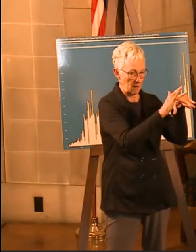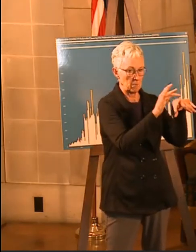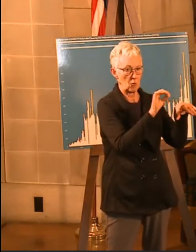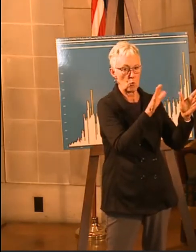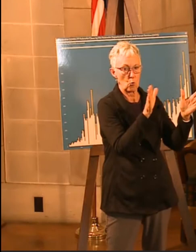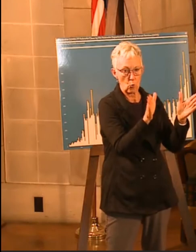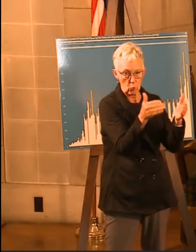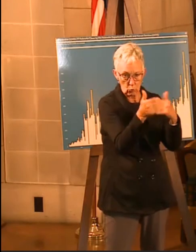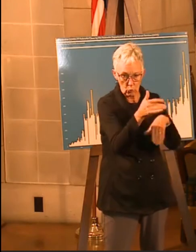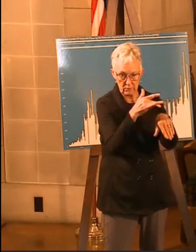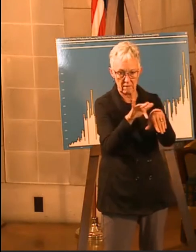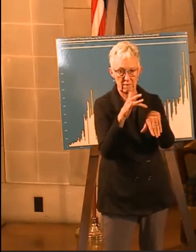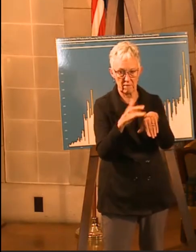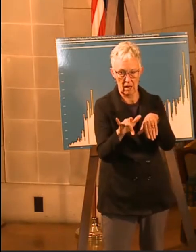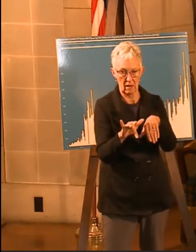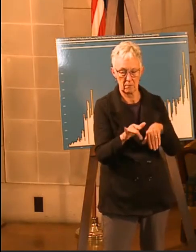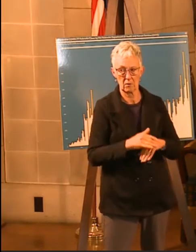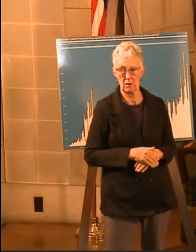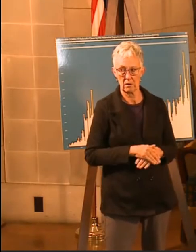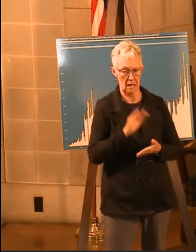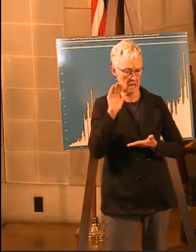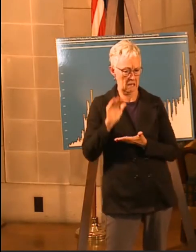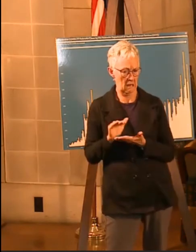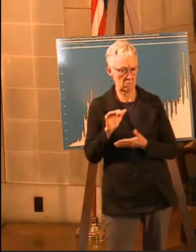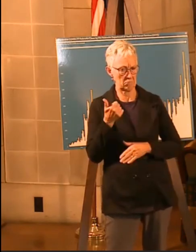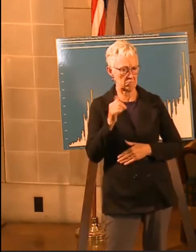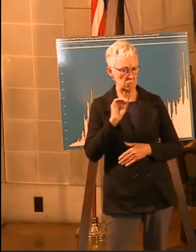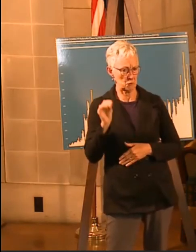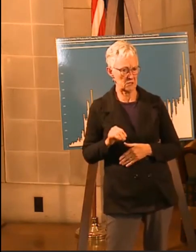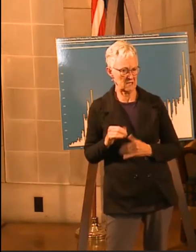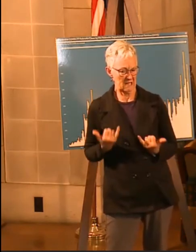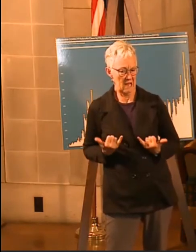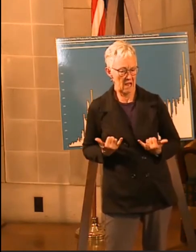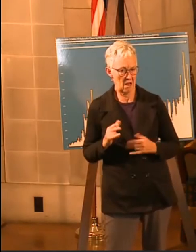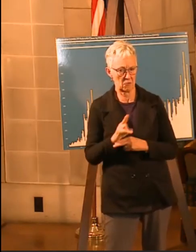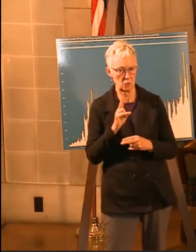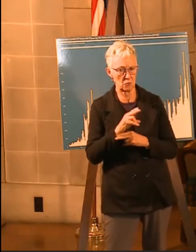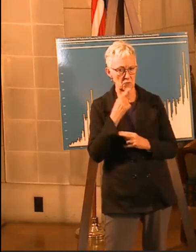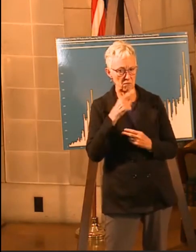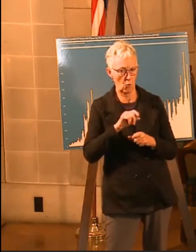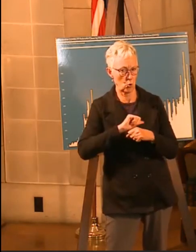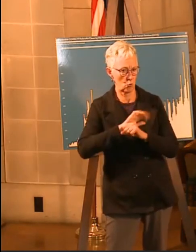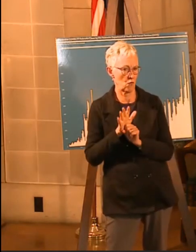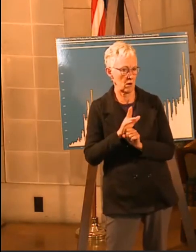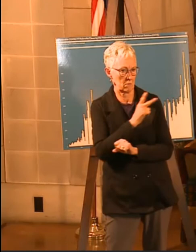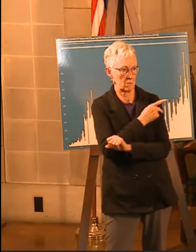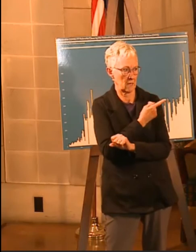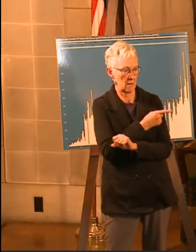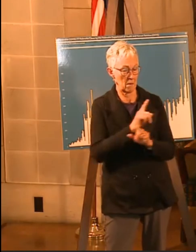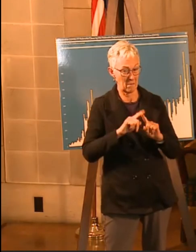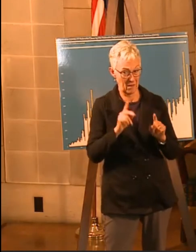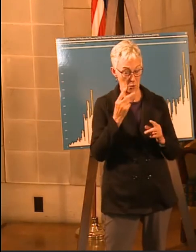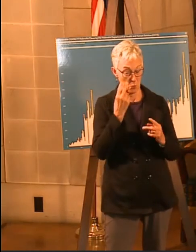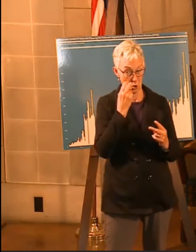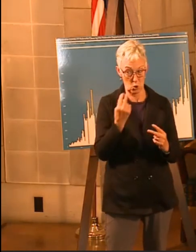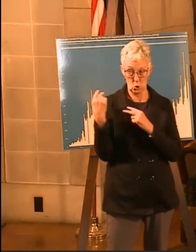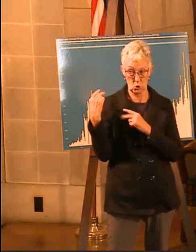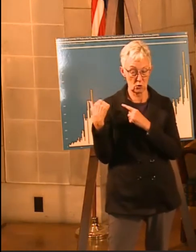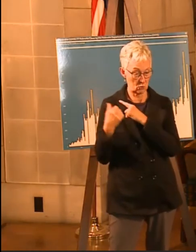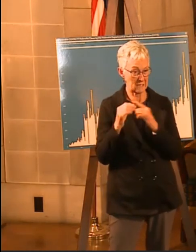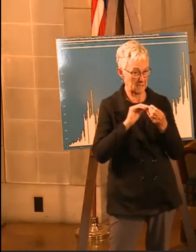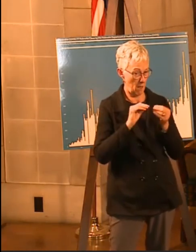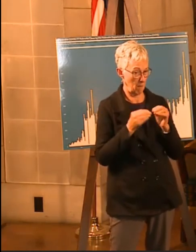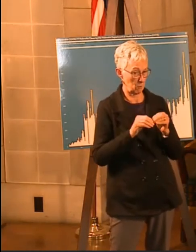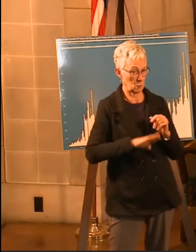being used for coronavirus patients, but as we see the increase in cases there, that's what's really, the increase in hospitalizations,